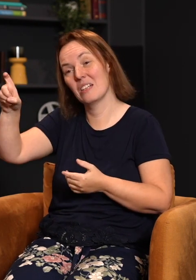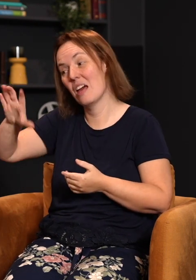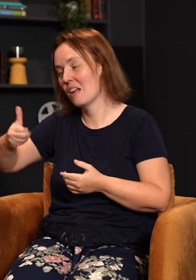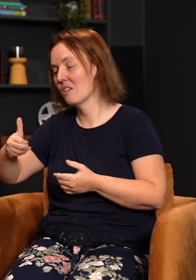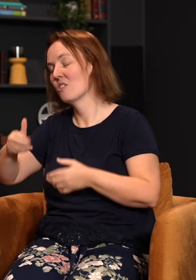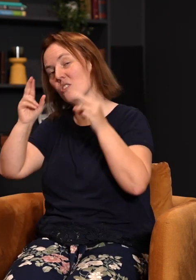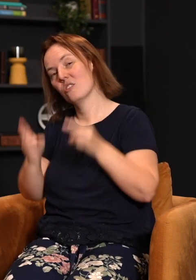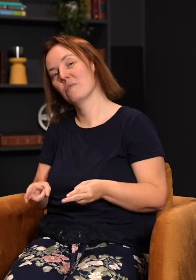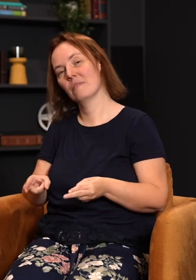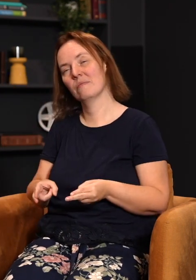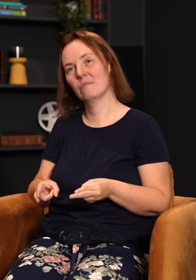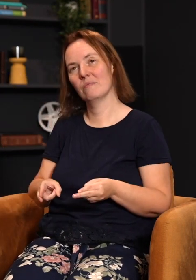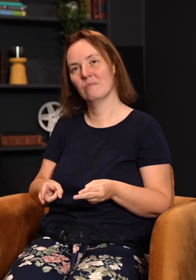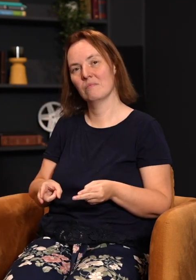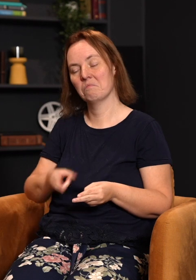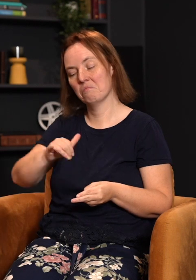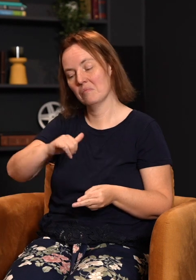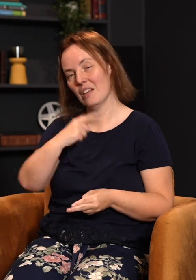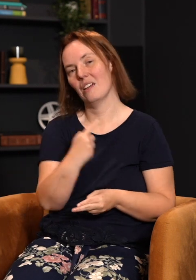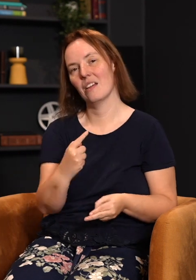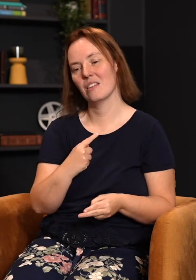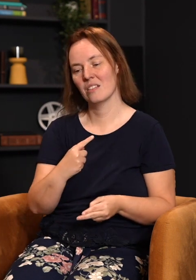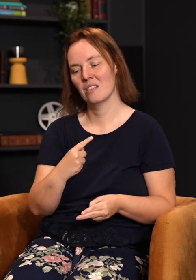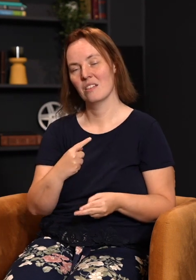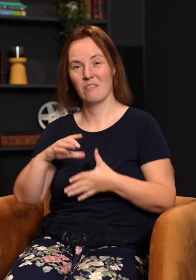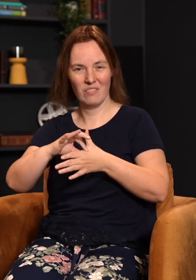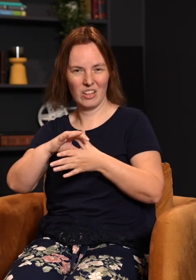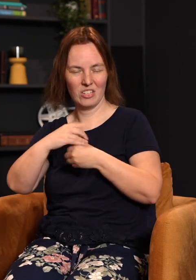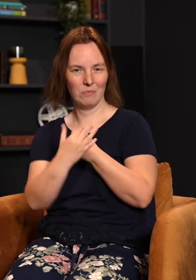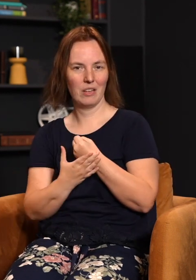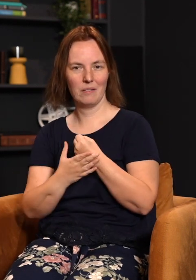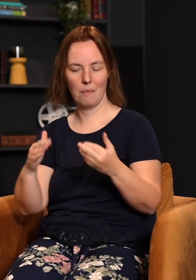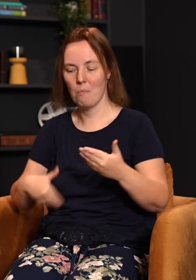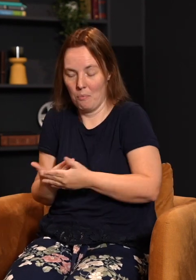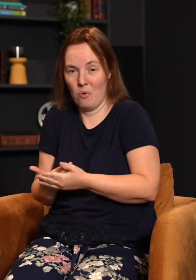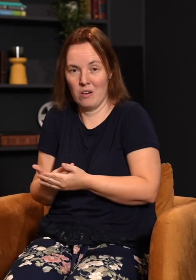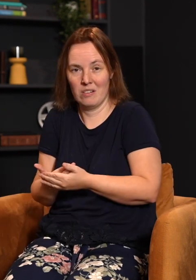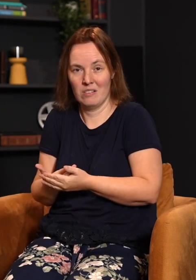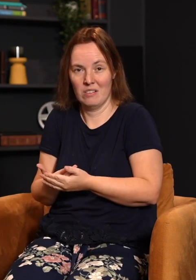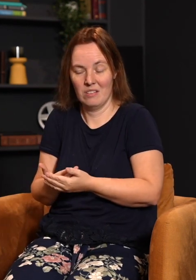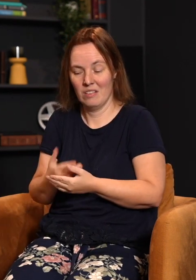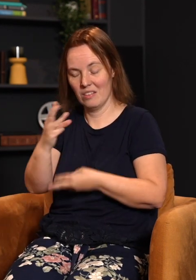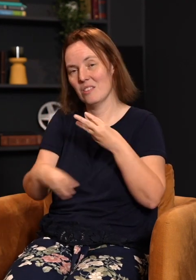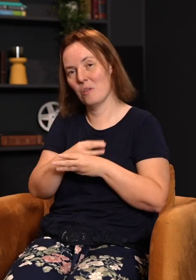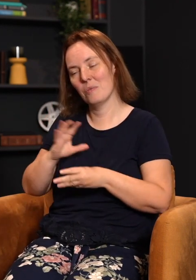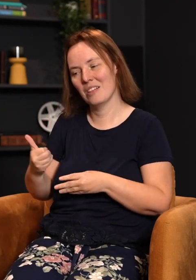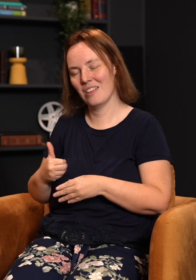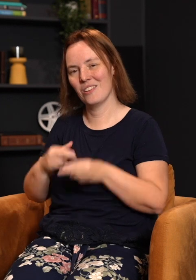We need another human being, just like us, in the sense of flesh and blood, born in this world. We need another